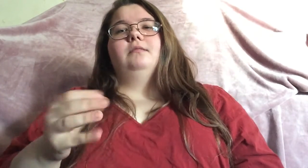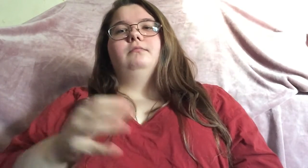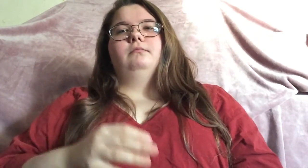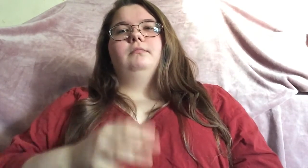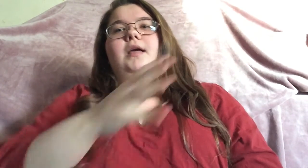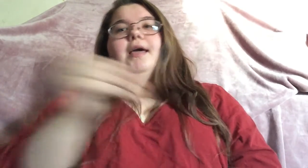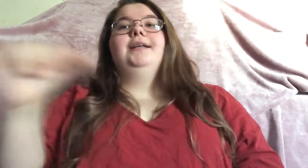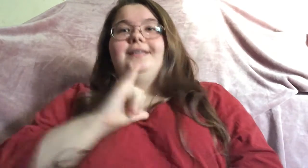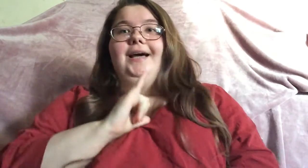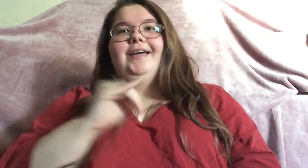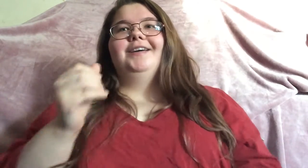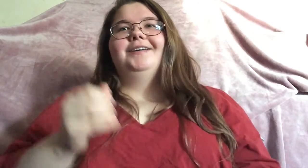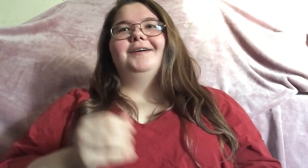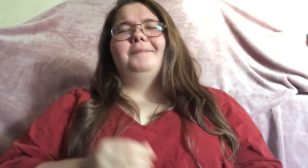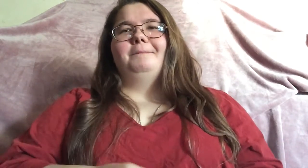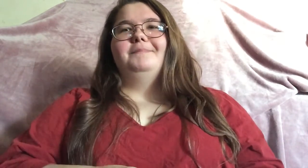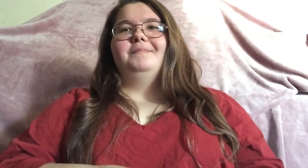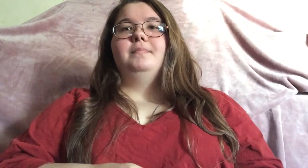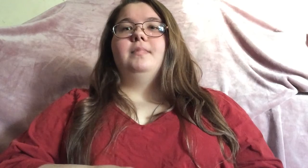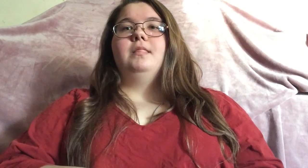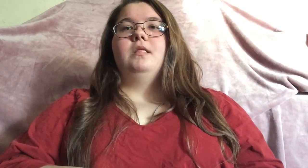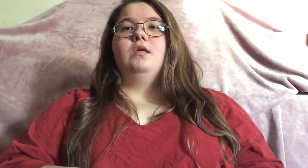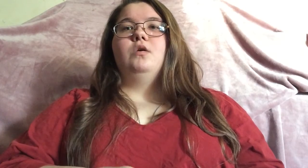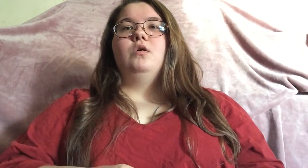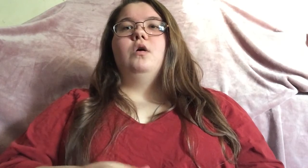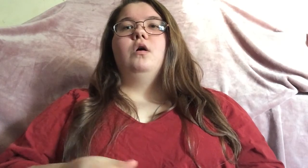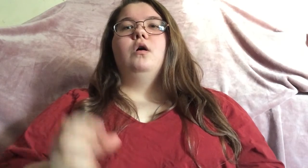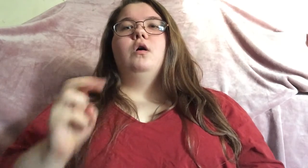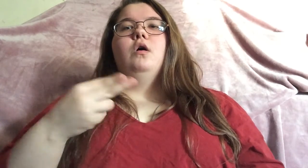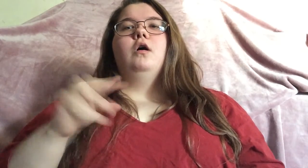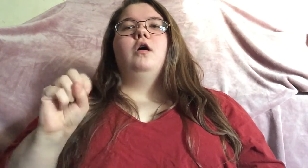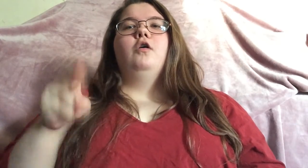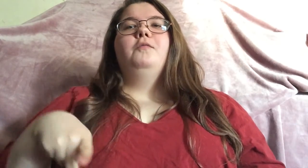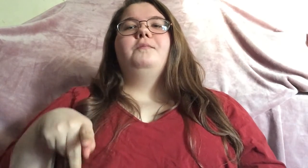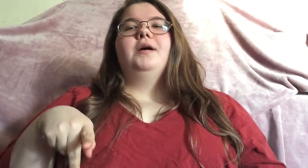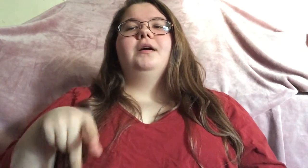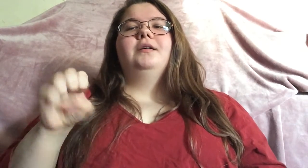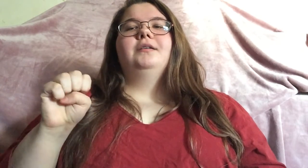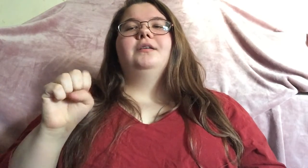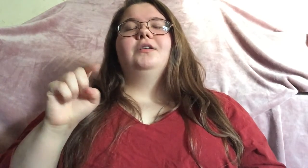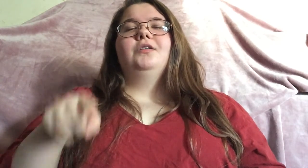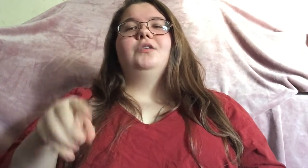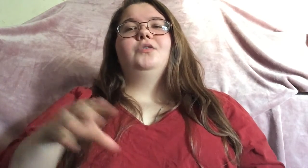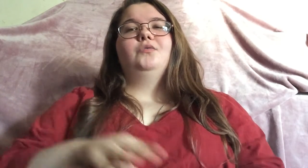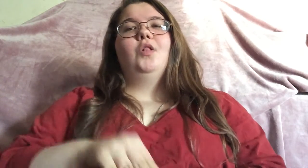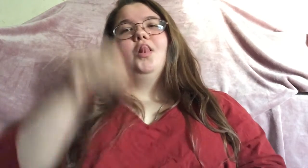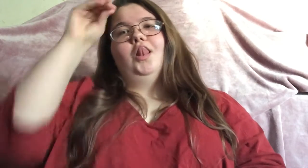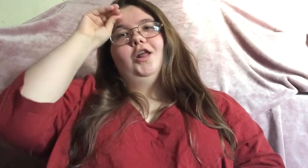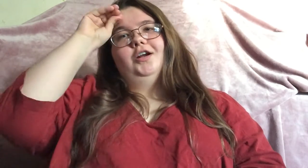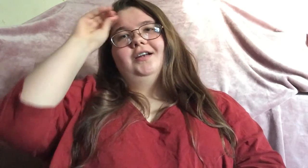hope you learn